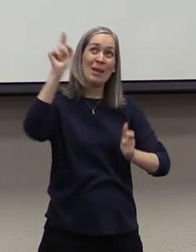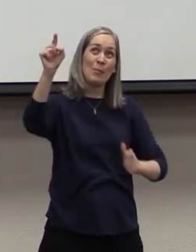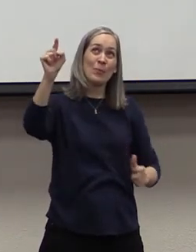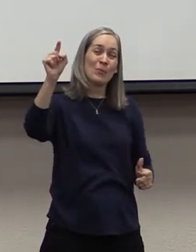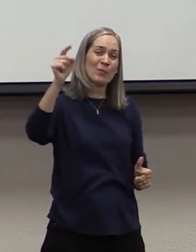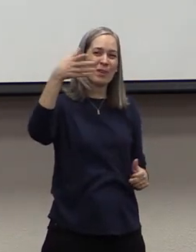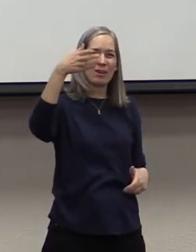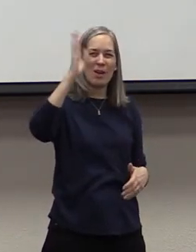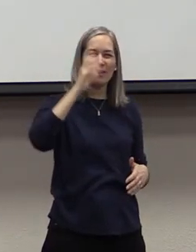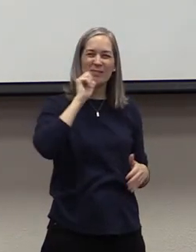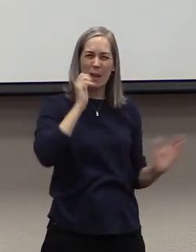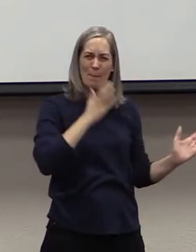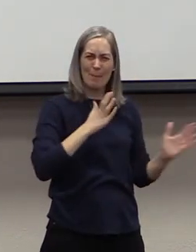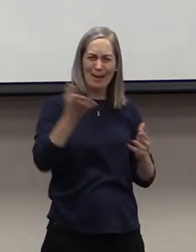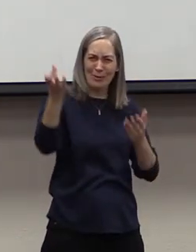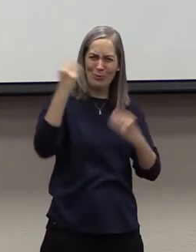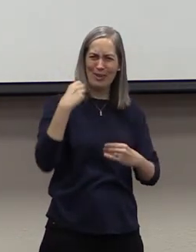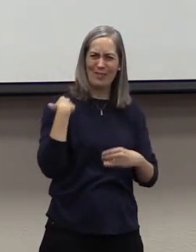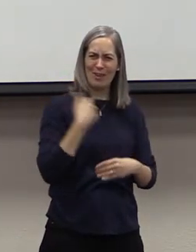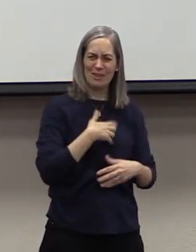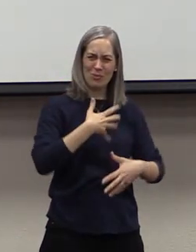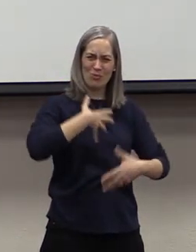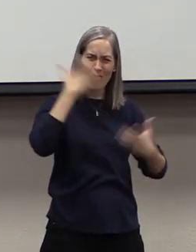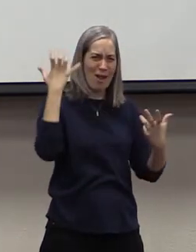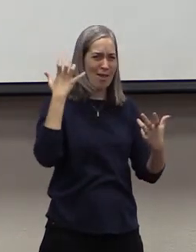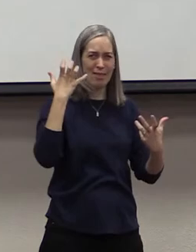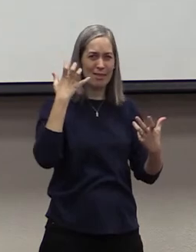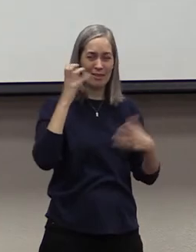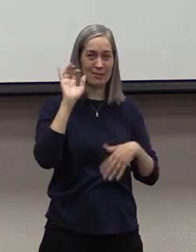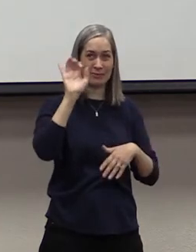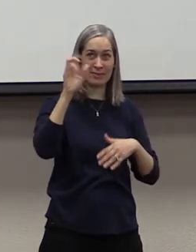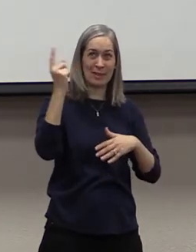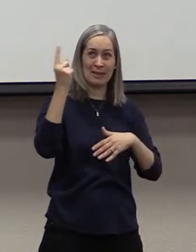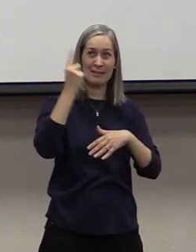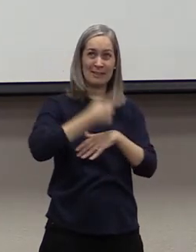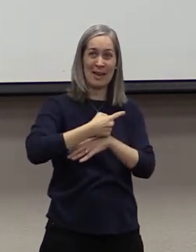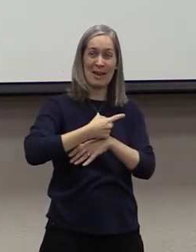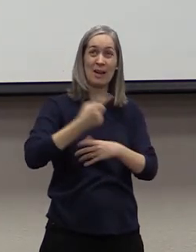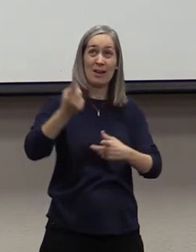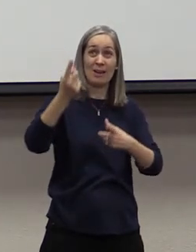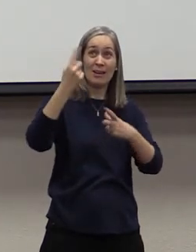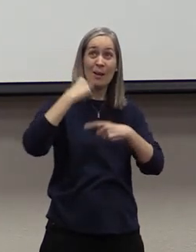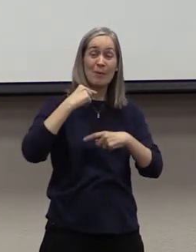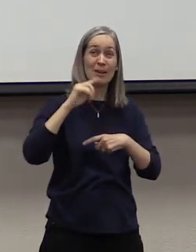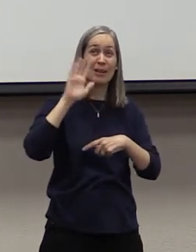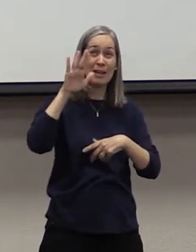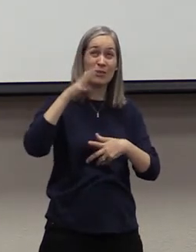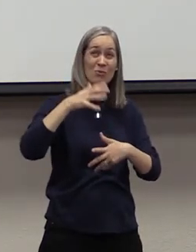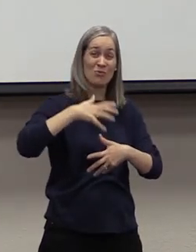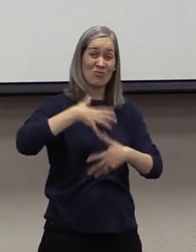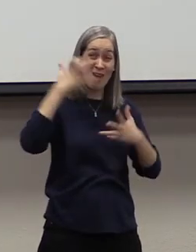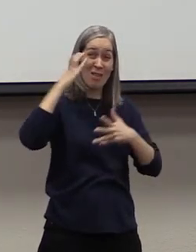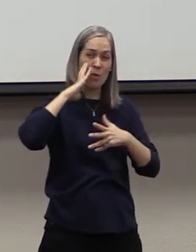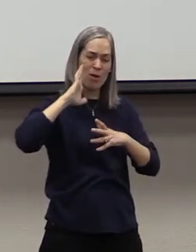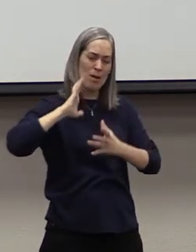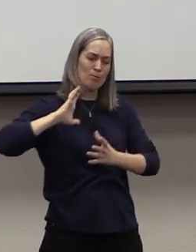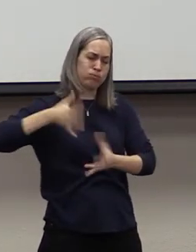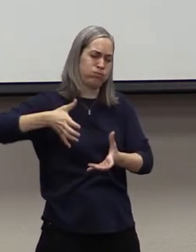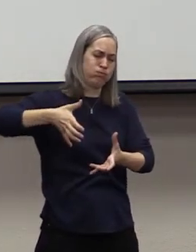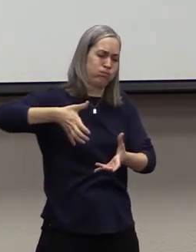us for wrath. That day is coming. That day when His wrath is poured out is coming.